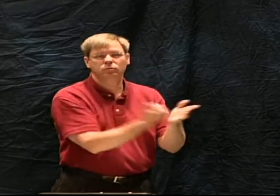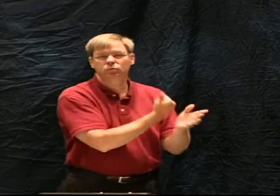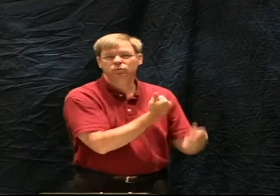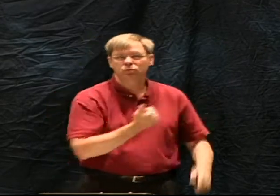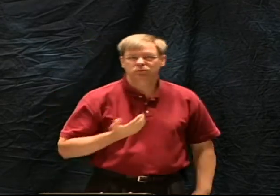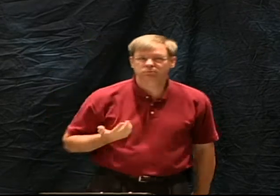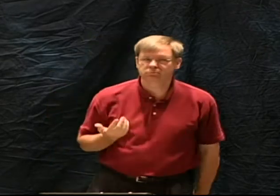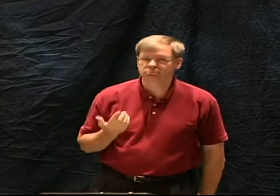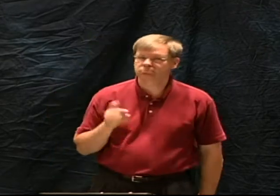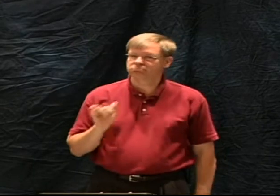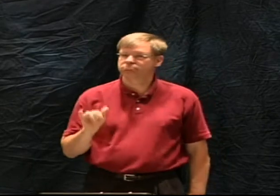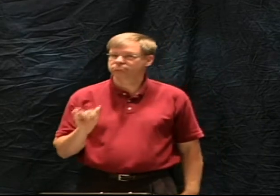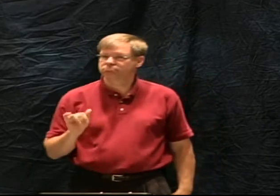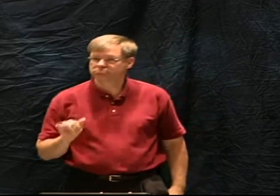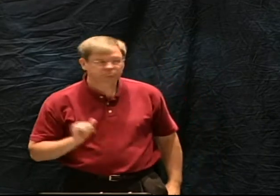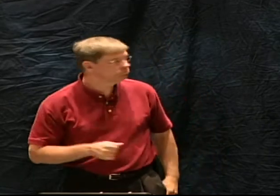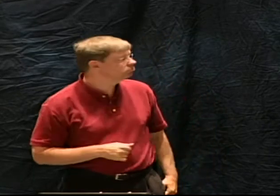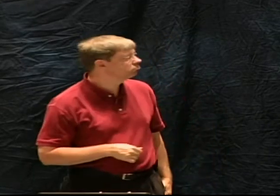would include both the Old and New Testament.